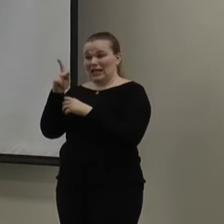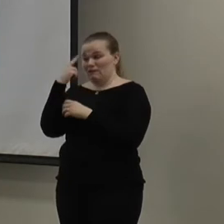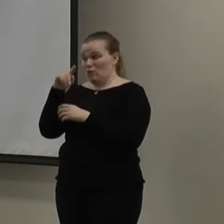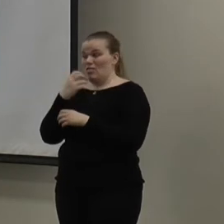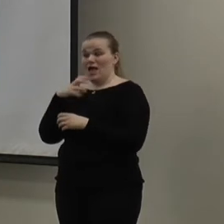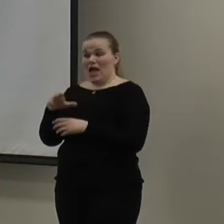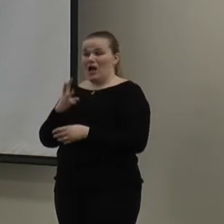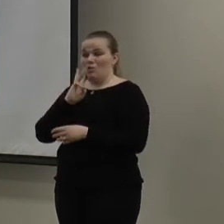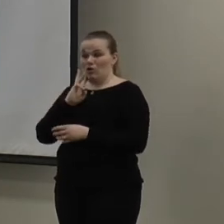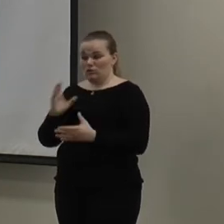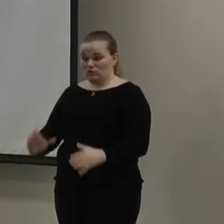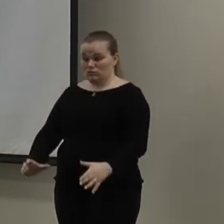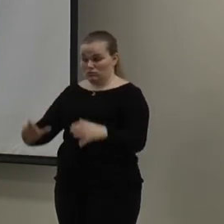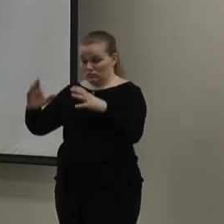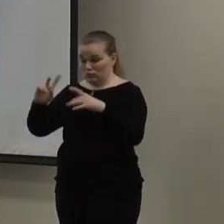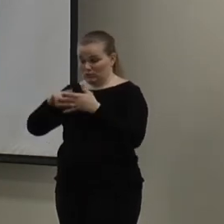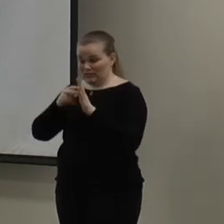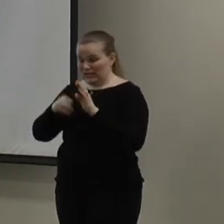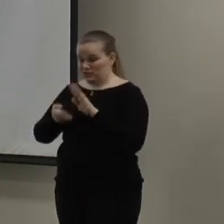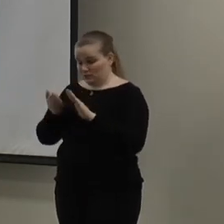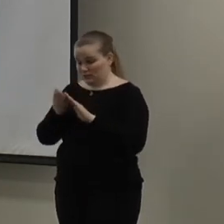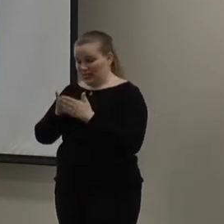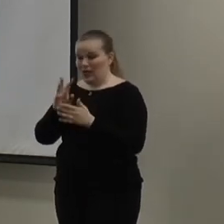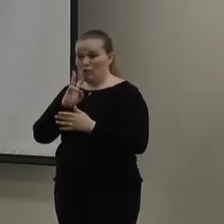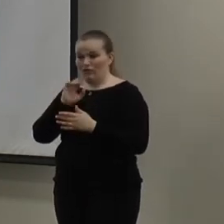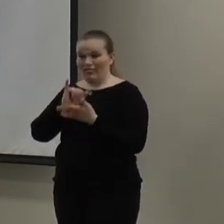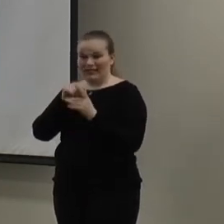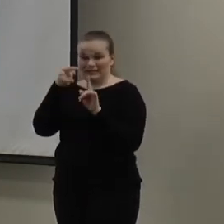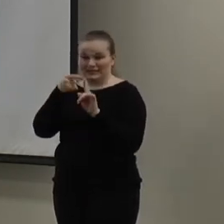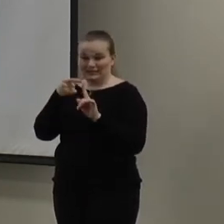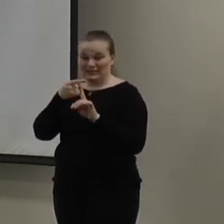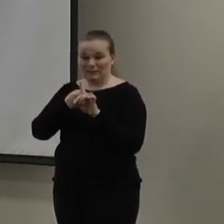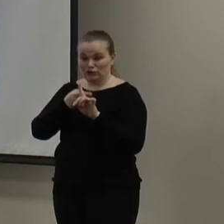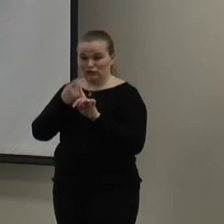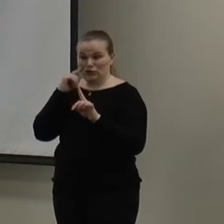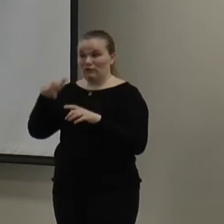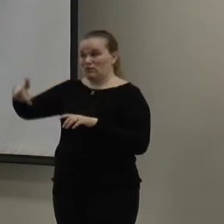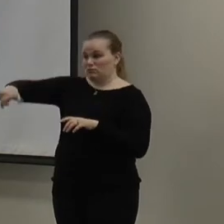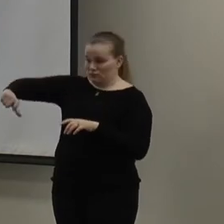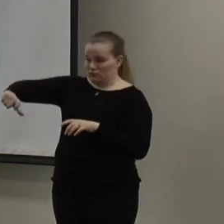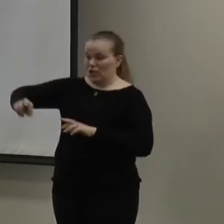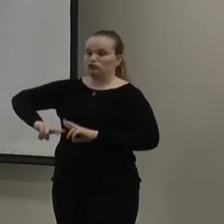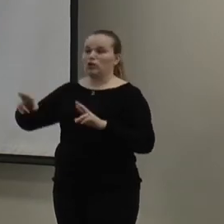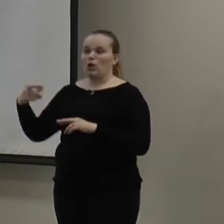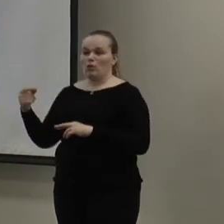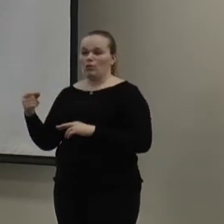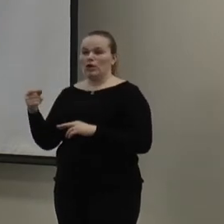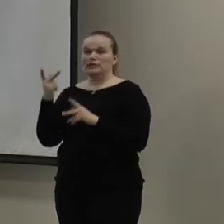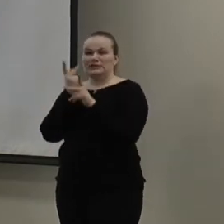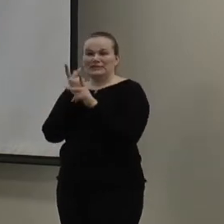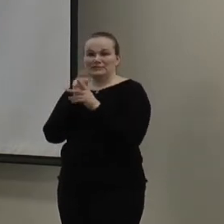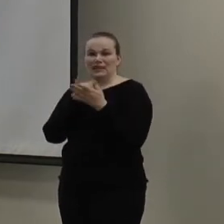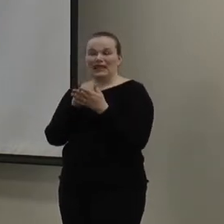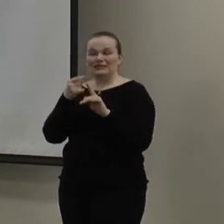their hot water. And so, basically, it has to keep that water at that desired temperature. So, that way, when you go turn on the faucet, it's ready to go. So, it maintains